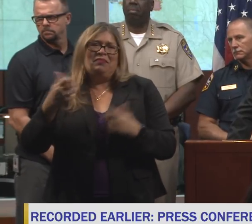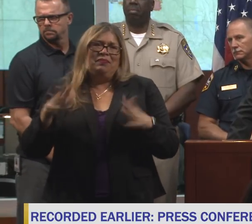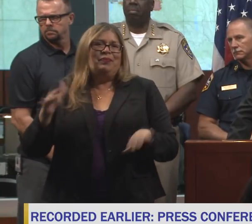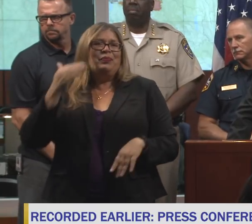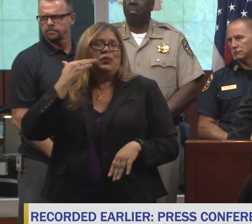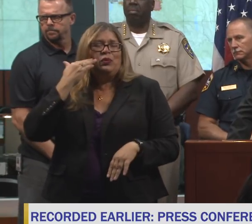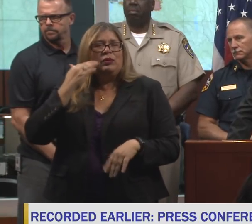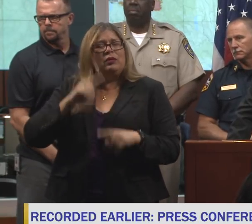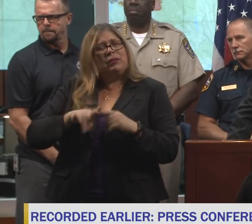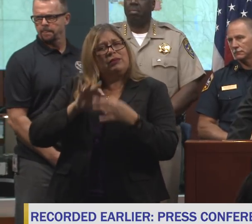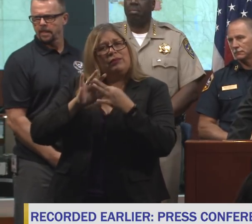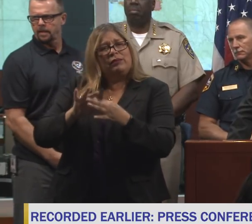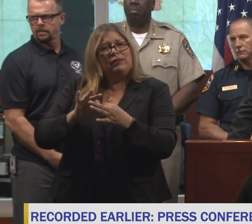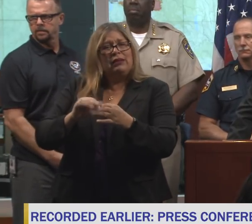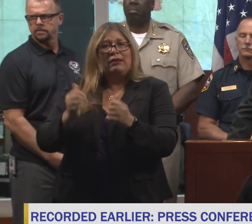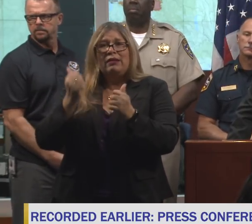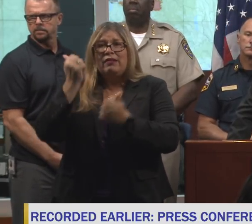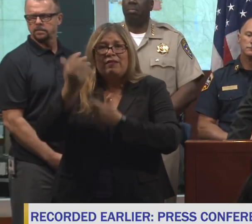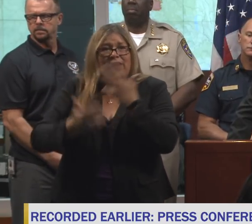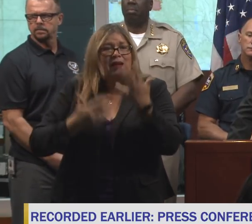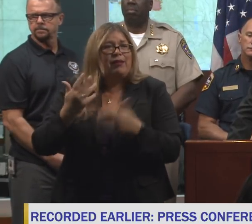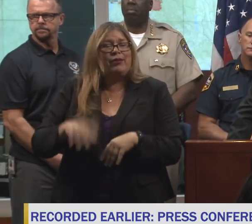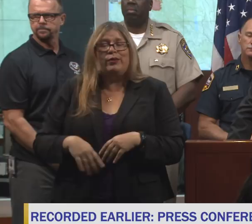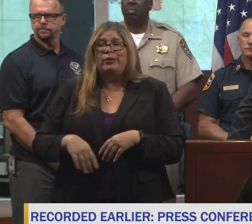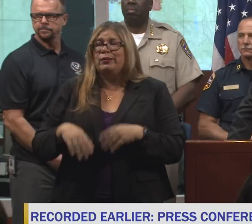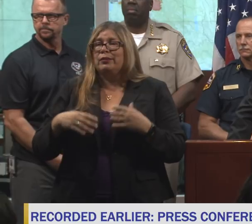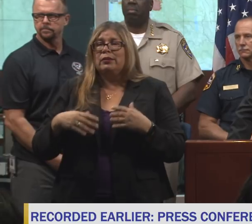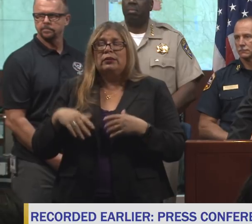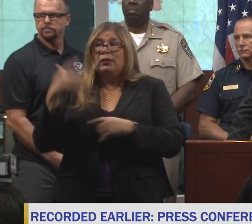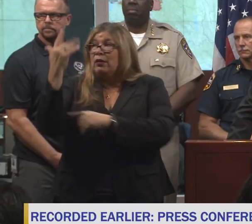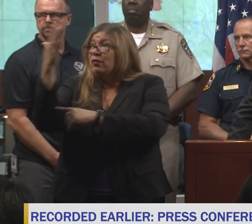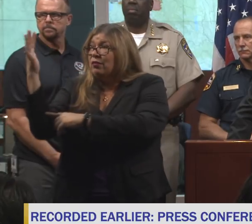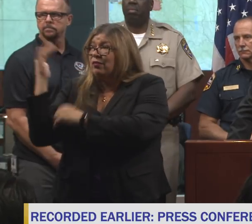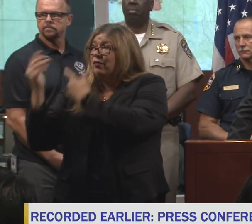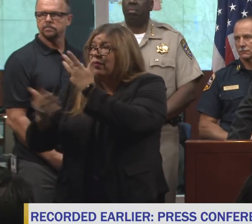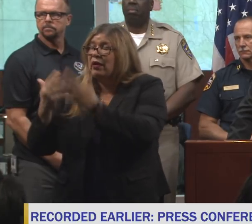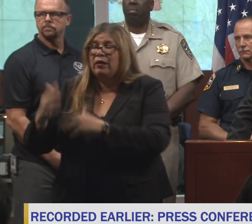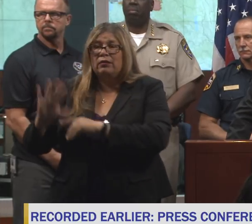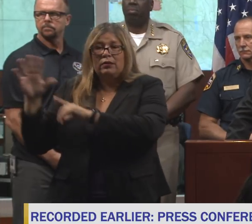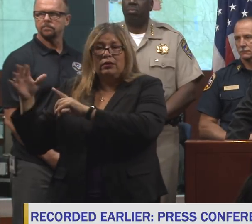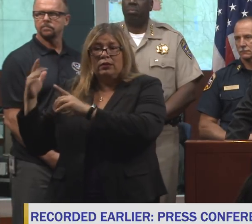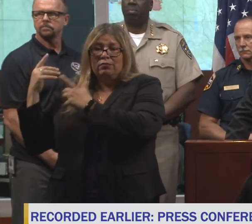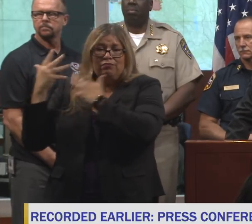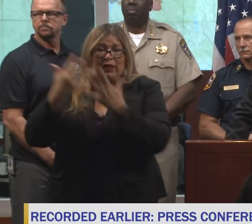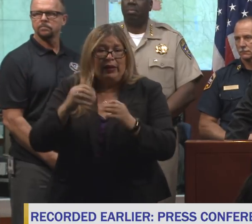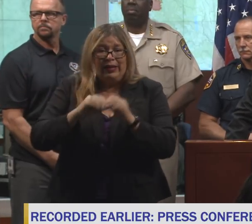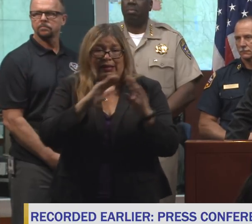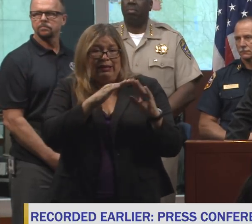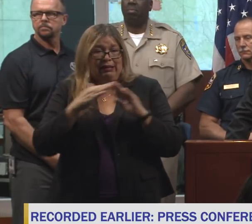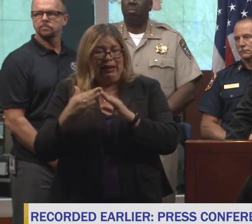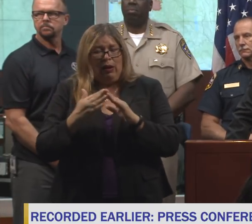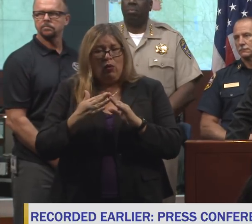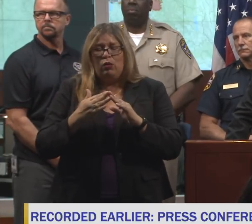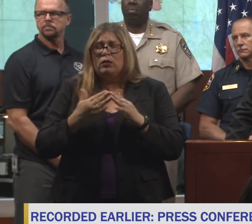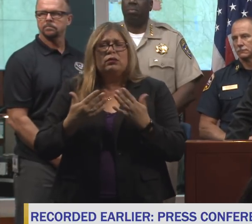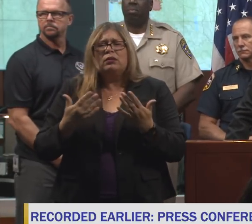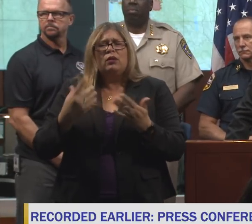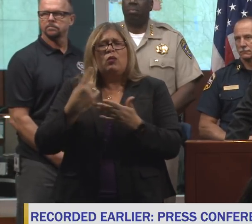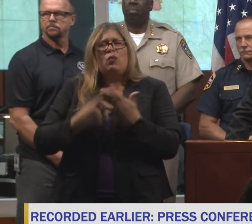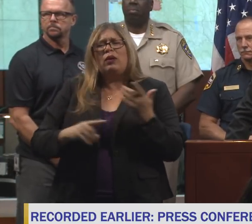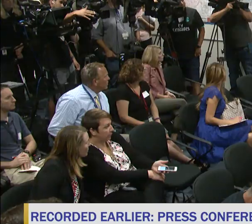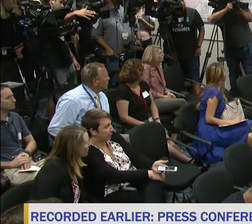of fire, wildfires, and their impact on towns and communities, what is the biggest change you've seen